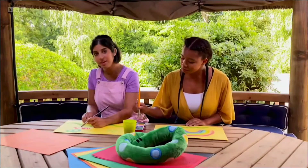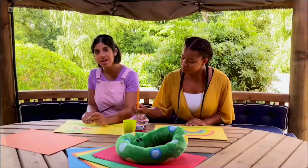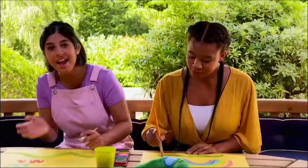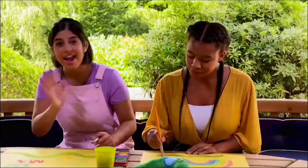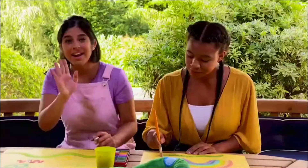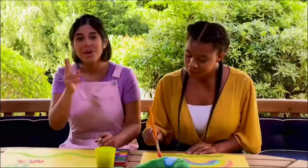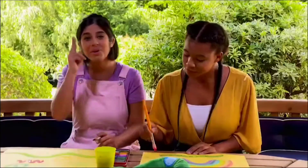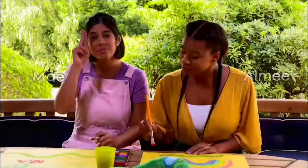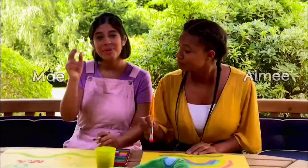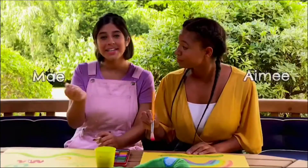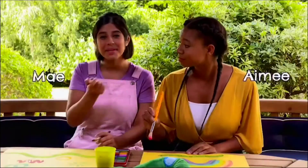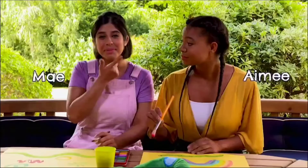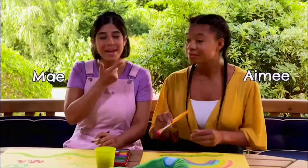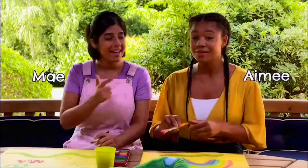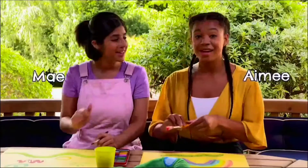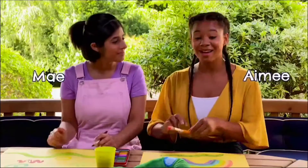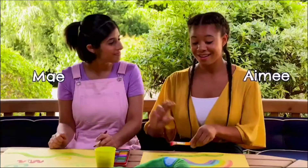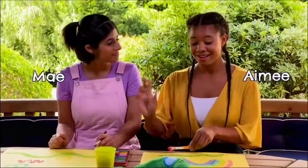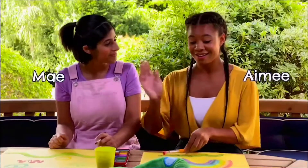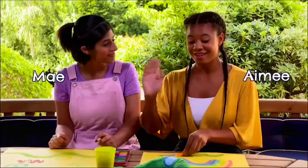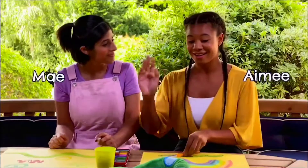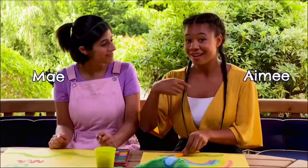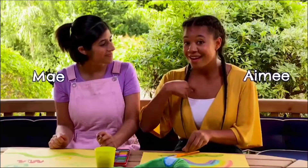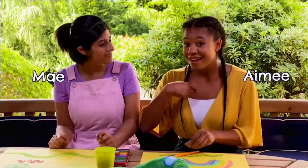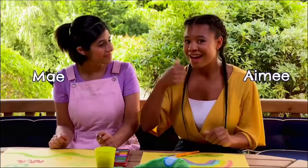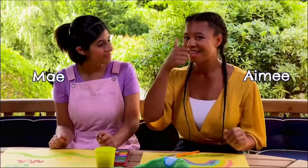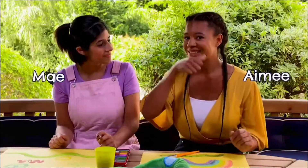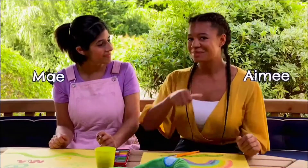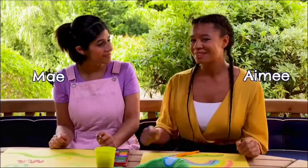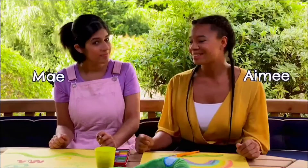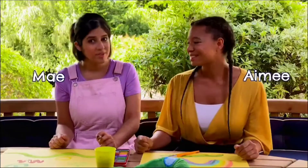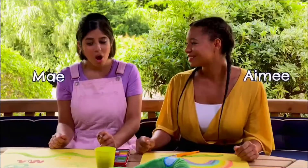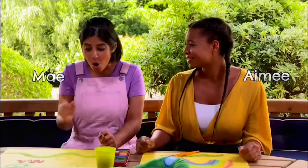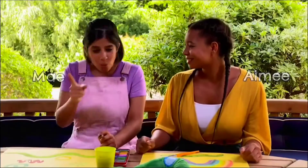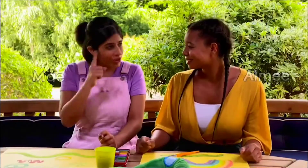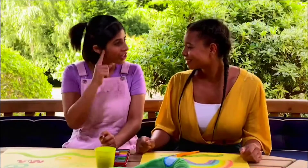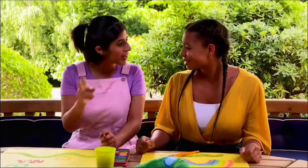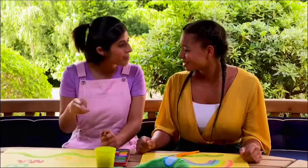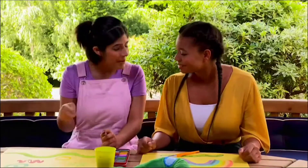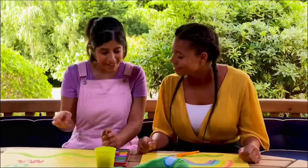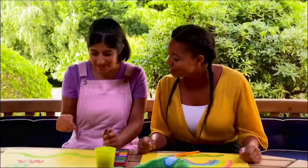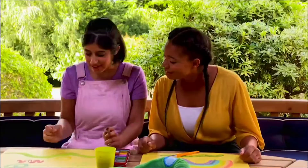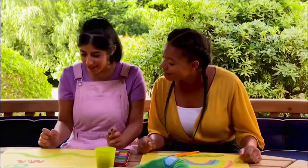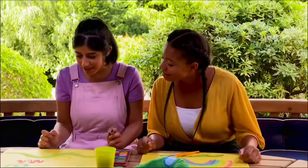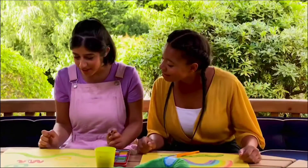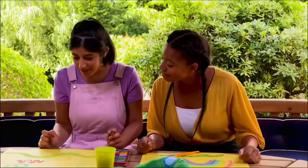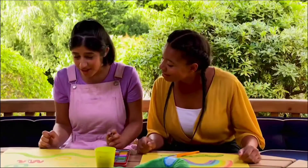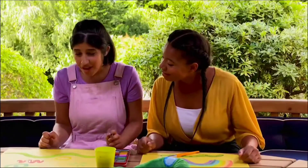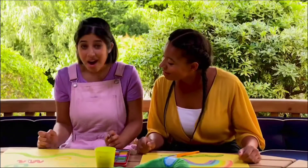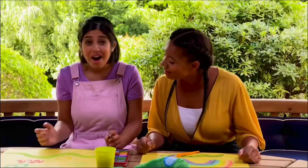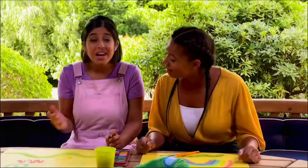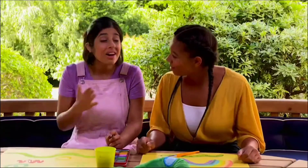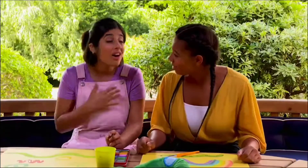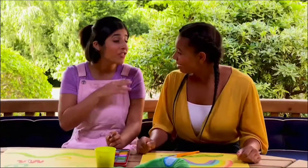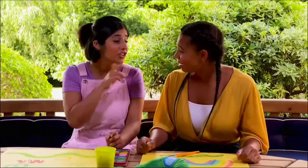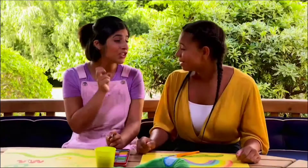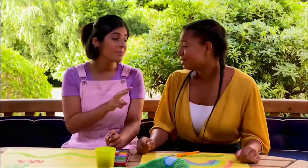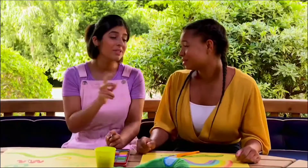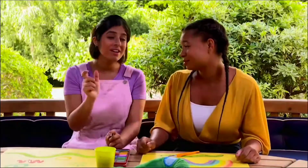Hello, my name's May. Hello, my name's Amy. What do you think of my painting? I love Sheba's